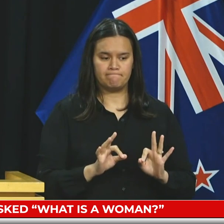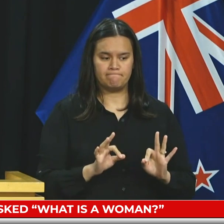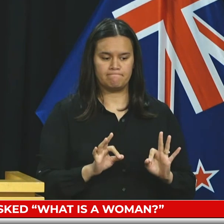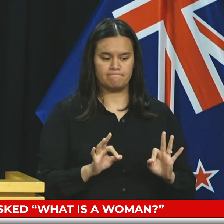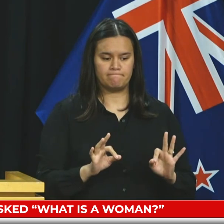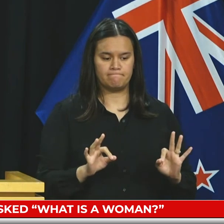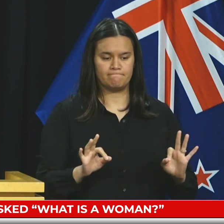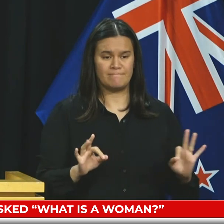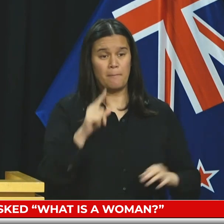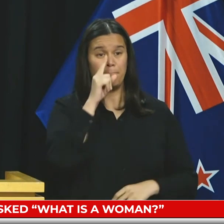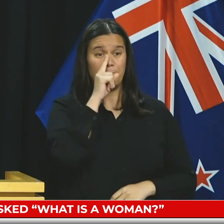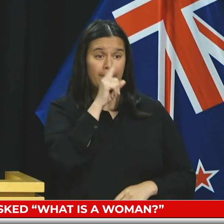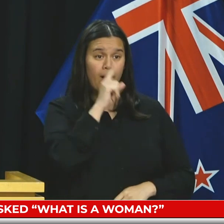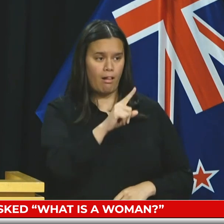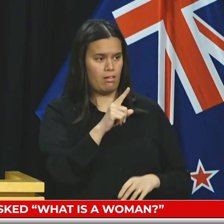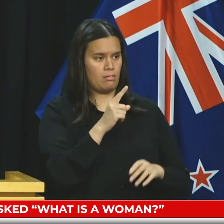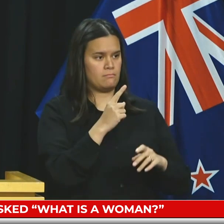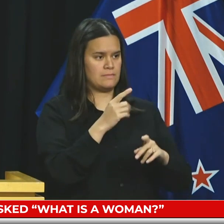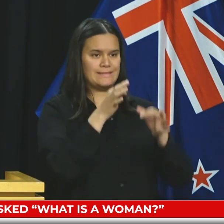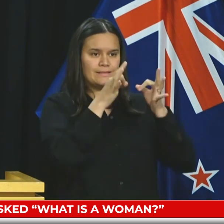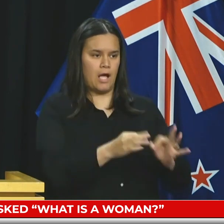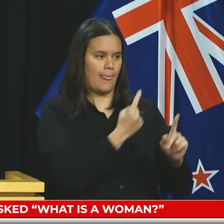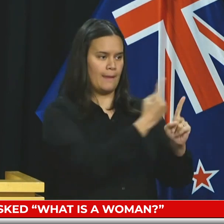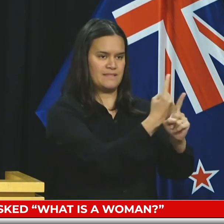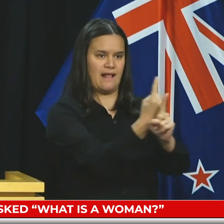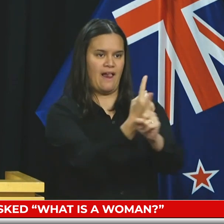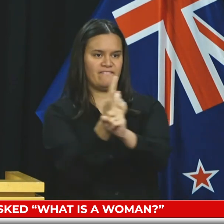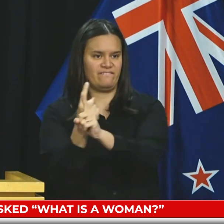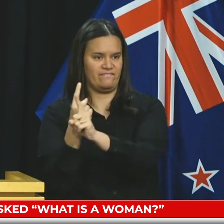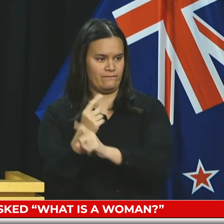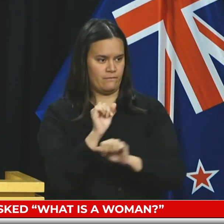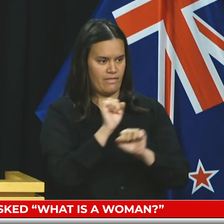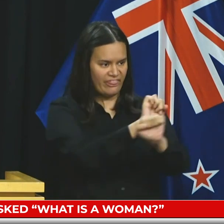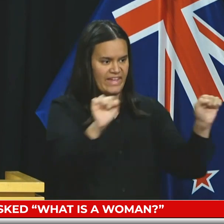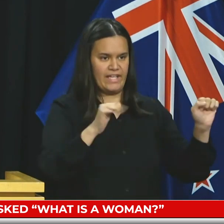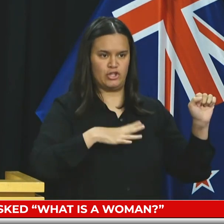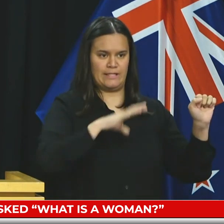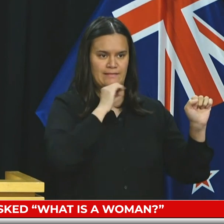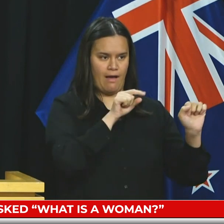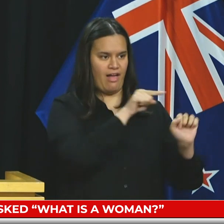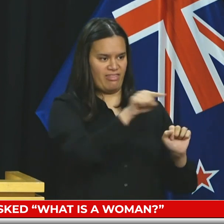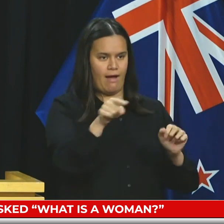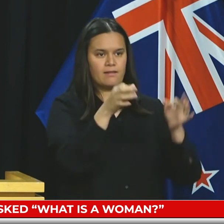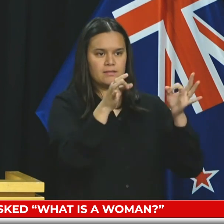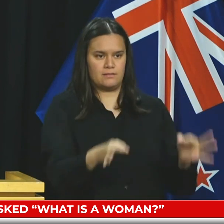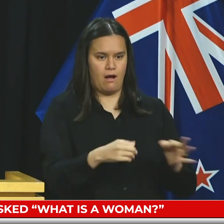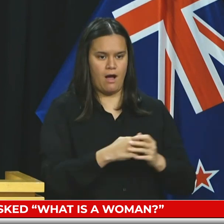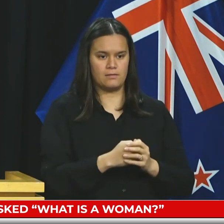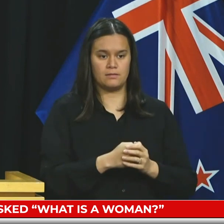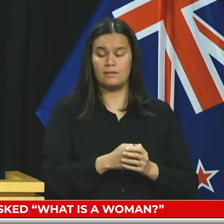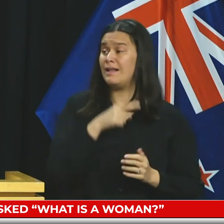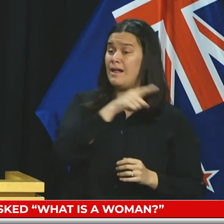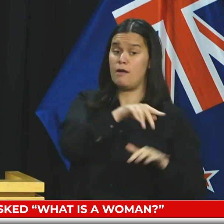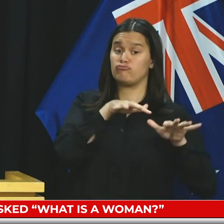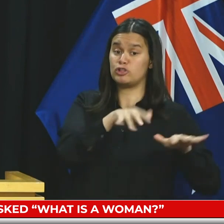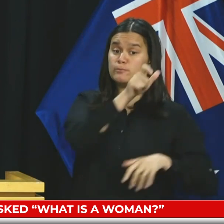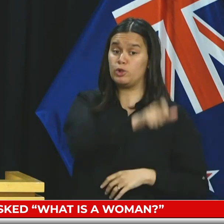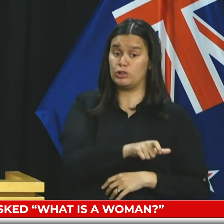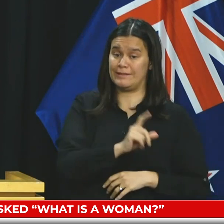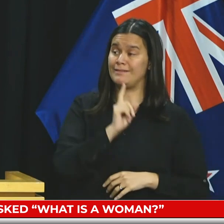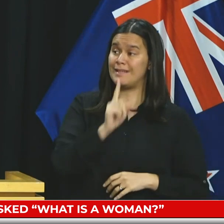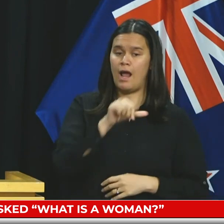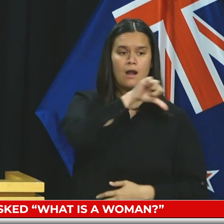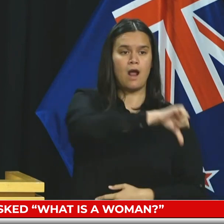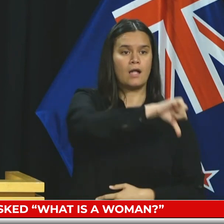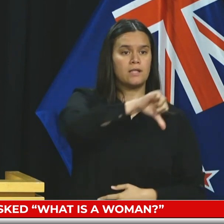people define themselves, people define their own genders. Keir Starmer has said that he believes 99.9% of women do